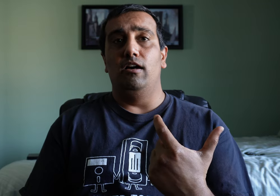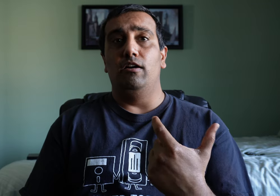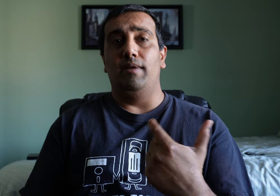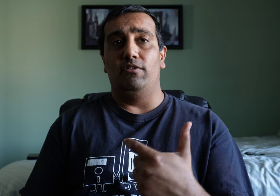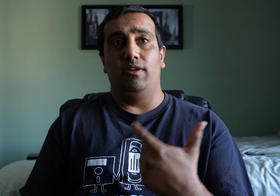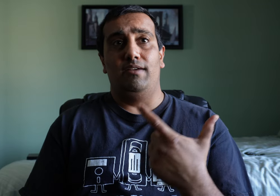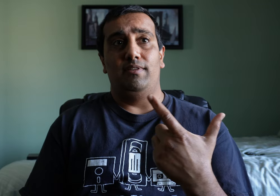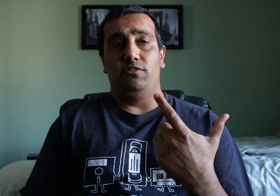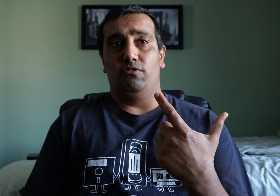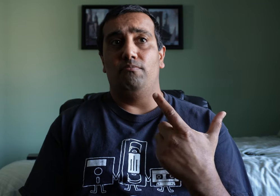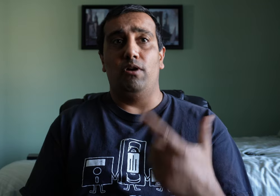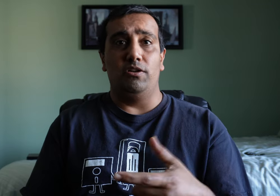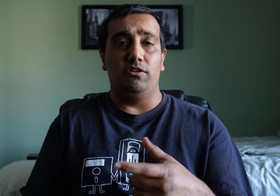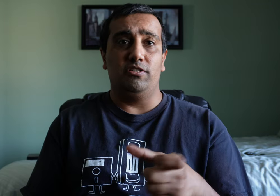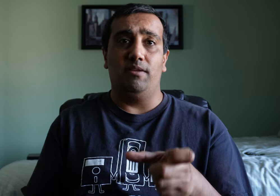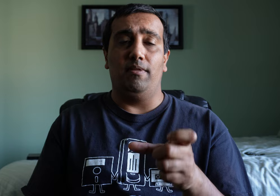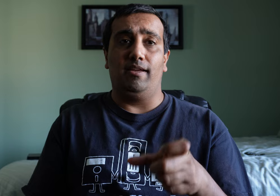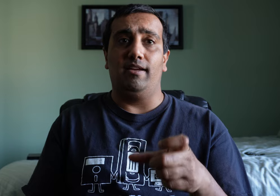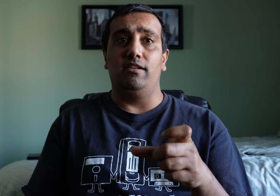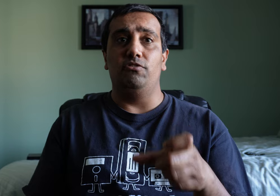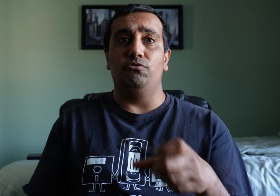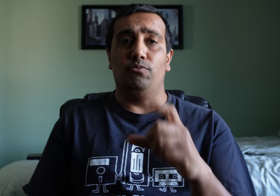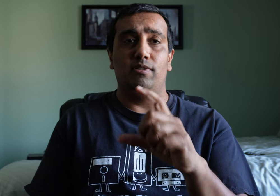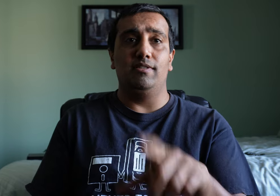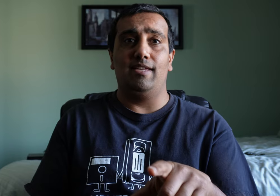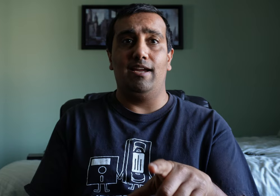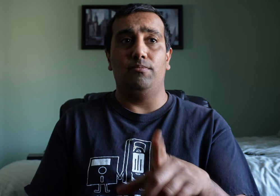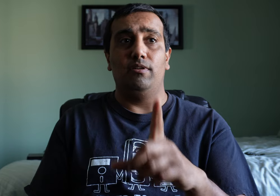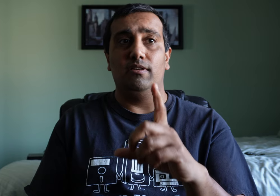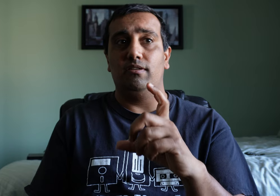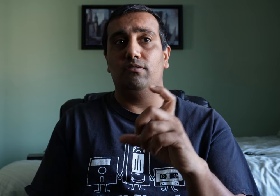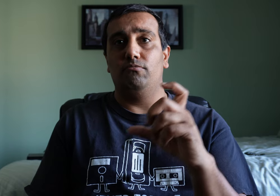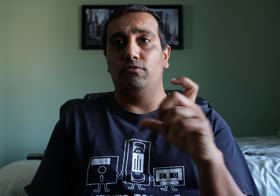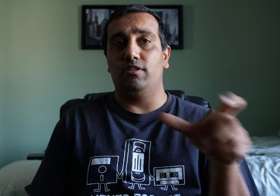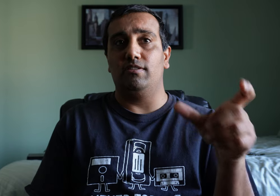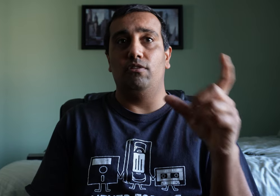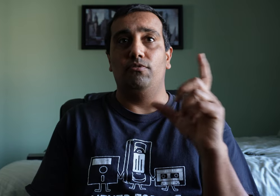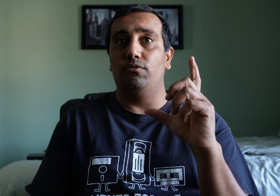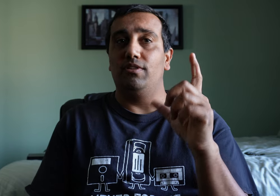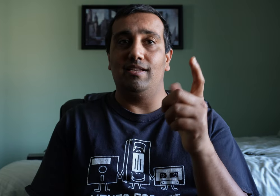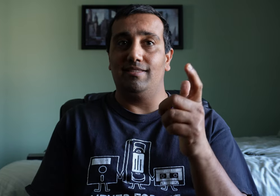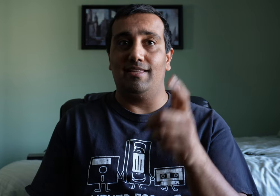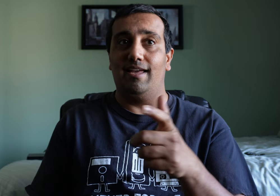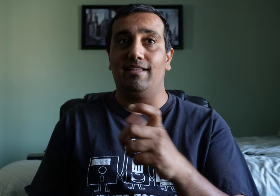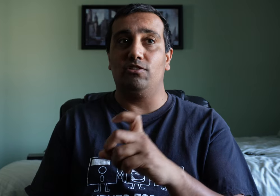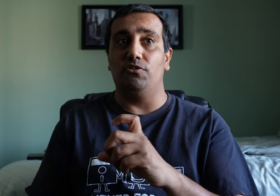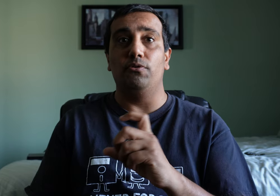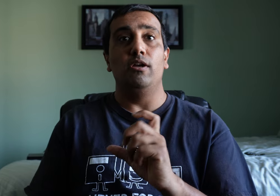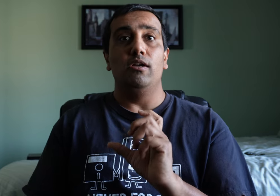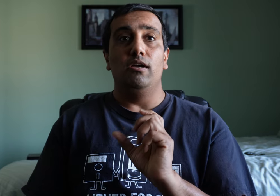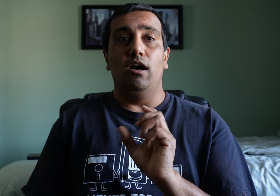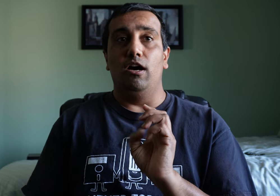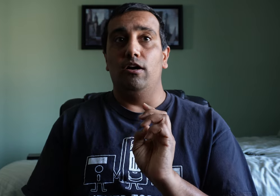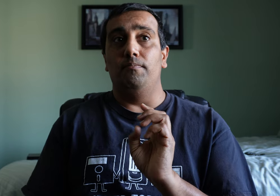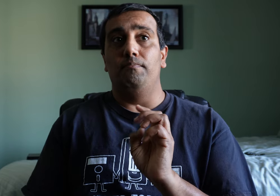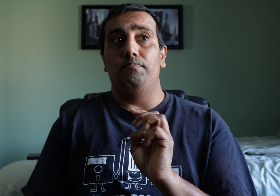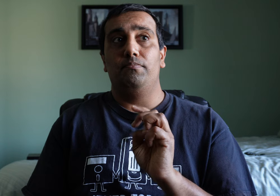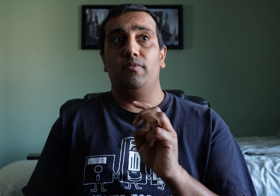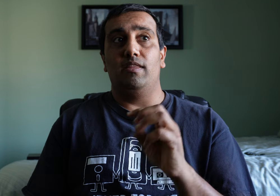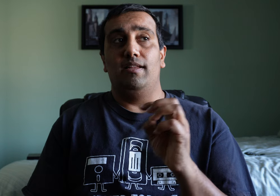I don't have any sort of monitor setup like I can use with this camera, with a cell phone and things like that. So then